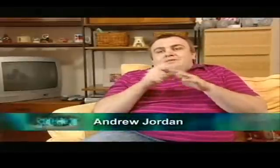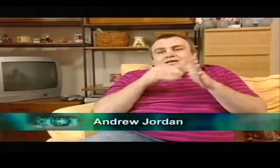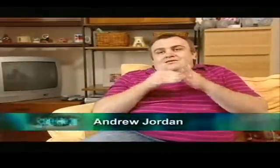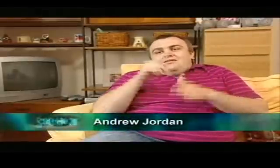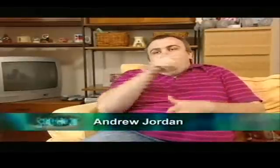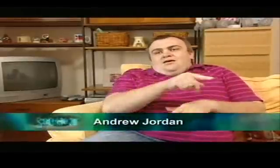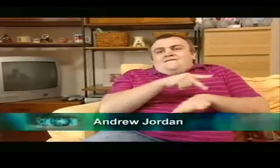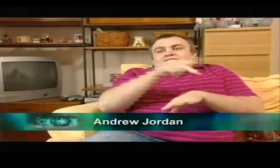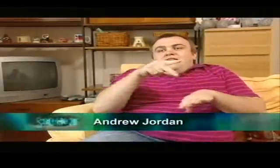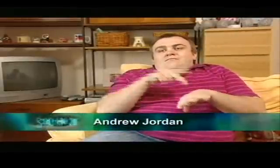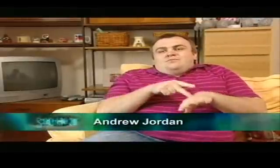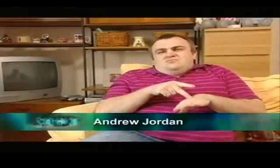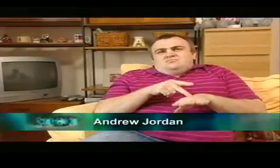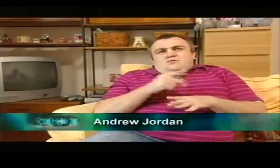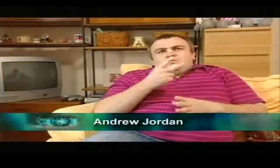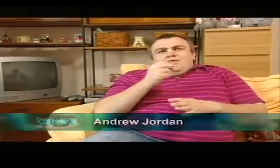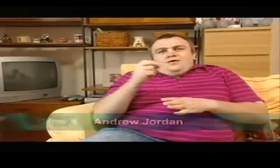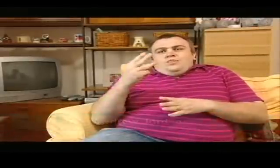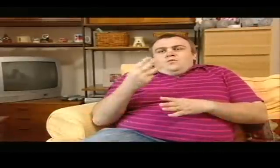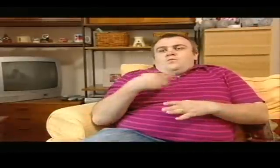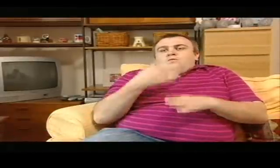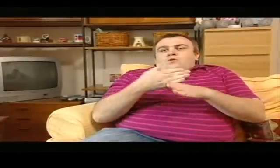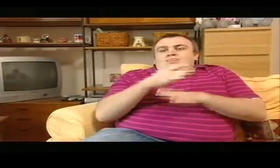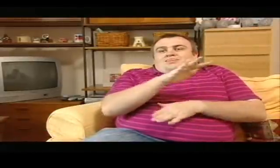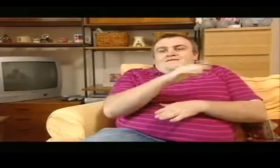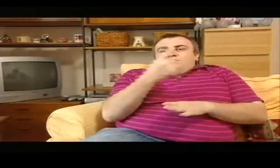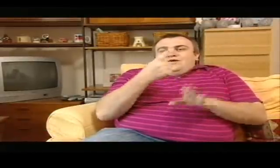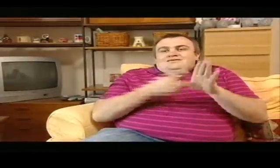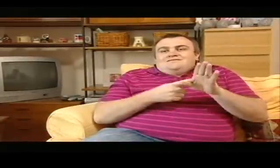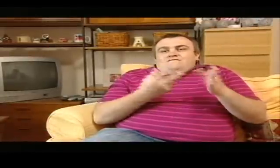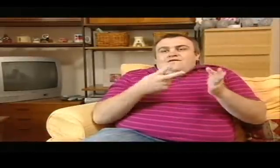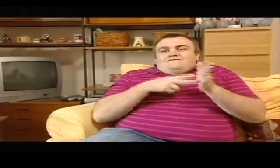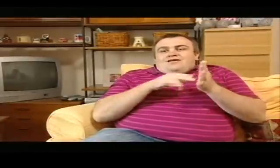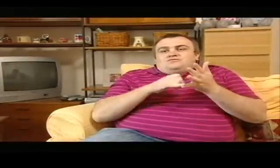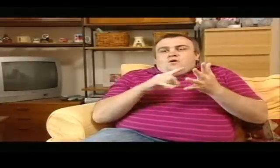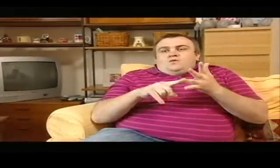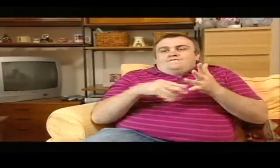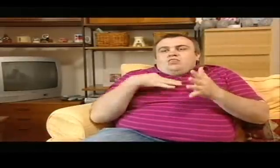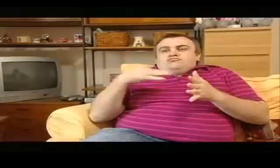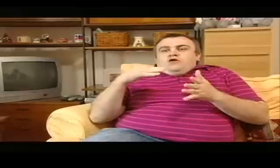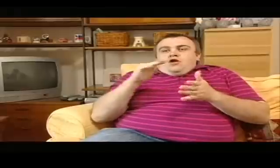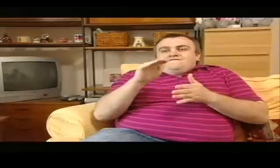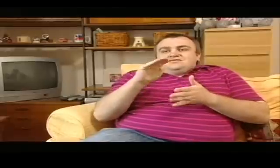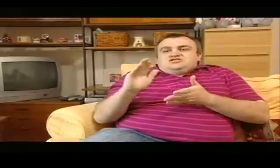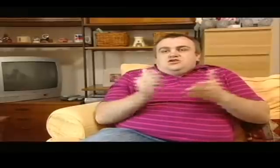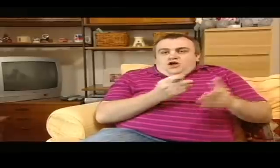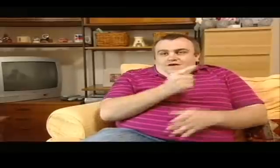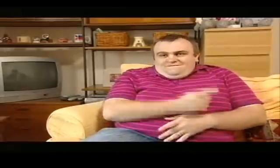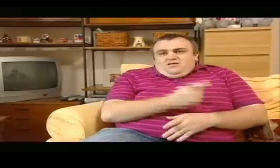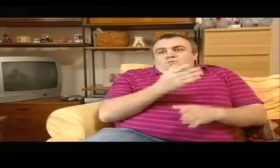I met Paz in the Philippines in 2003. I was working there for a year with VSO, Voluntary Service